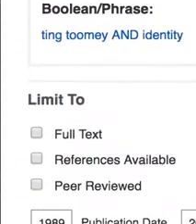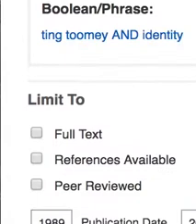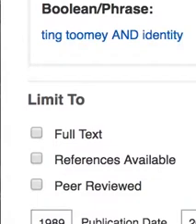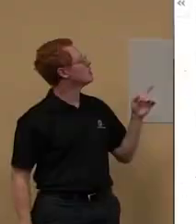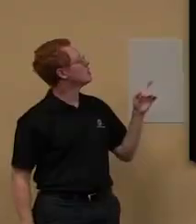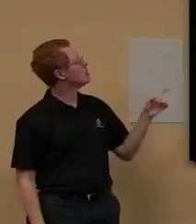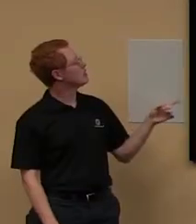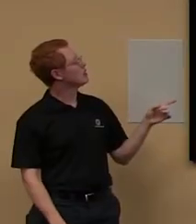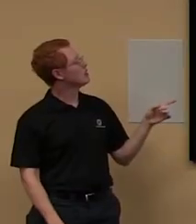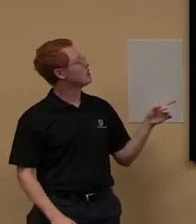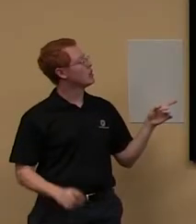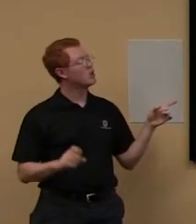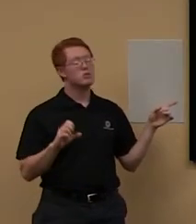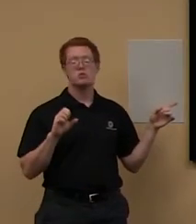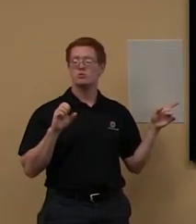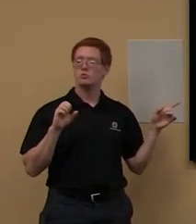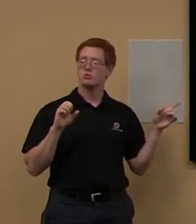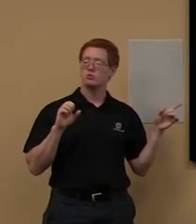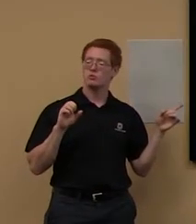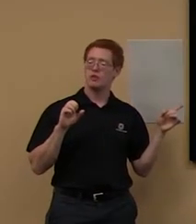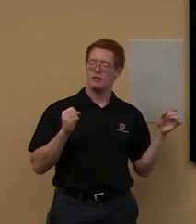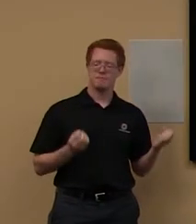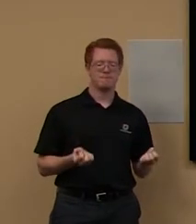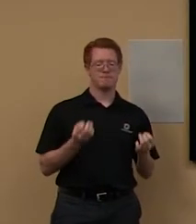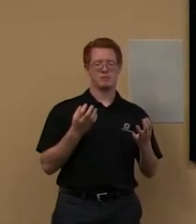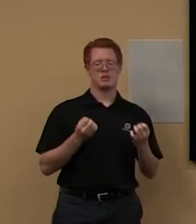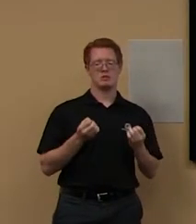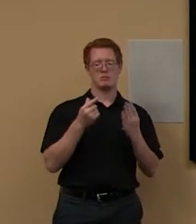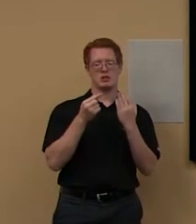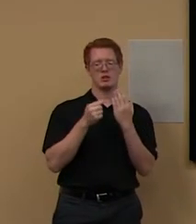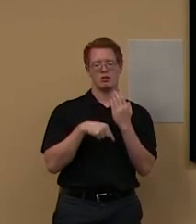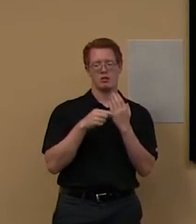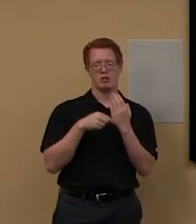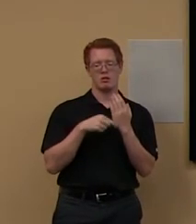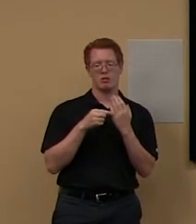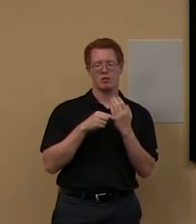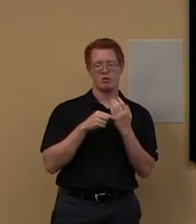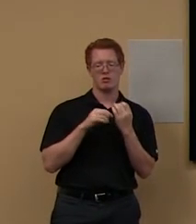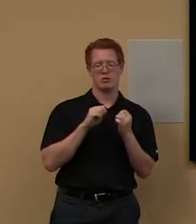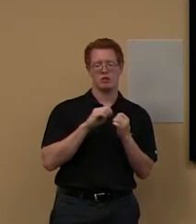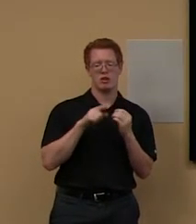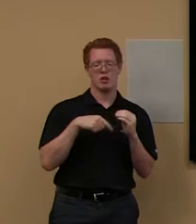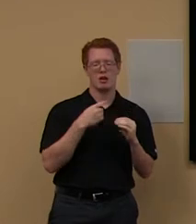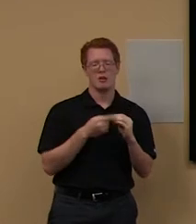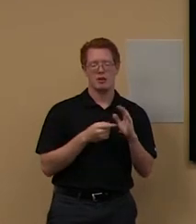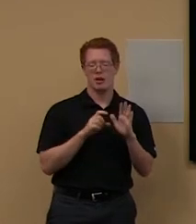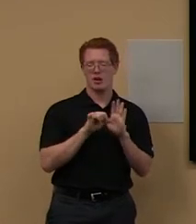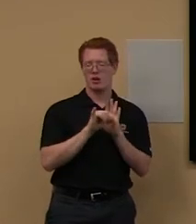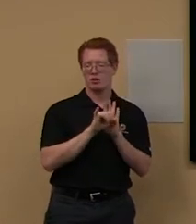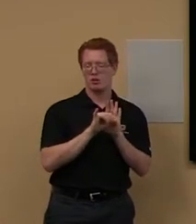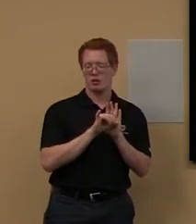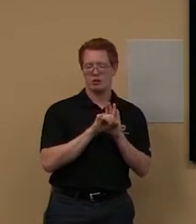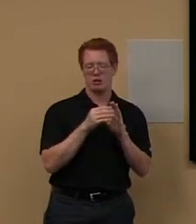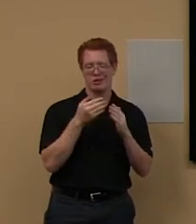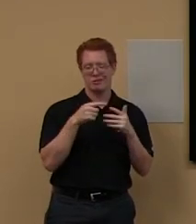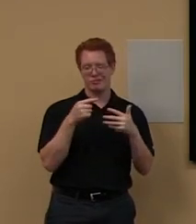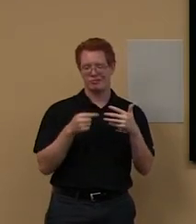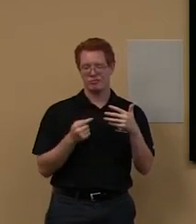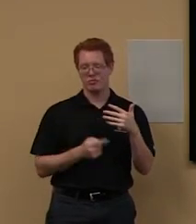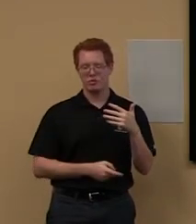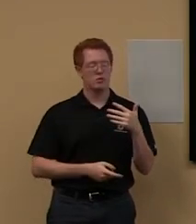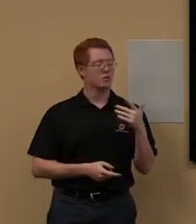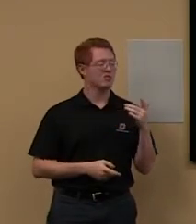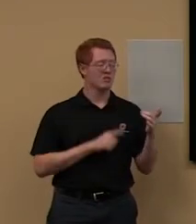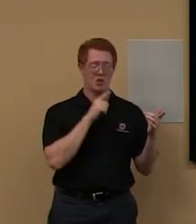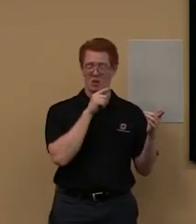So, here are, um, many of her articles about identity, um, and things like that. So, um, and actually this isn't bad.